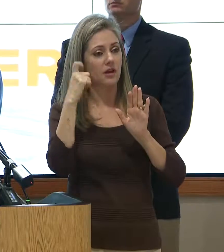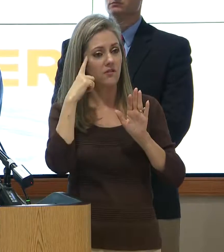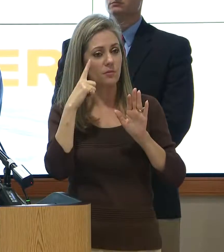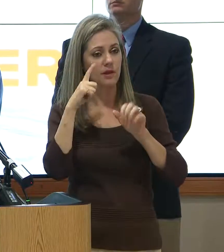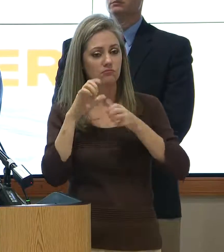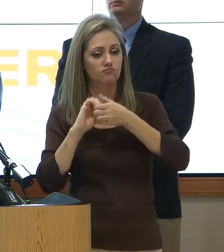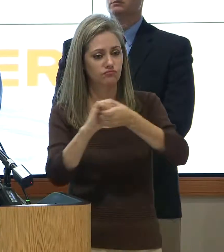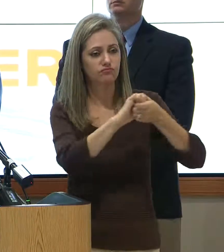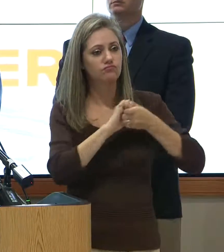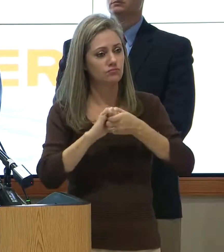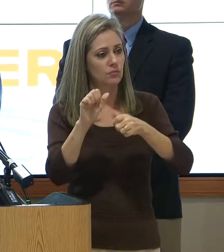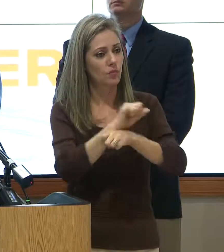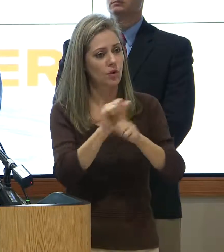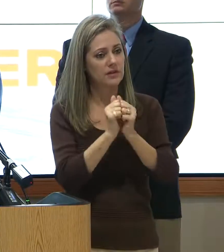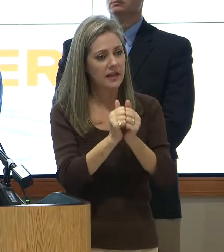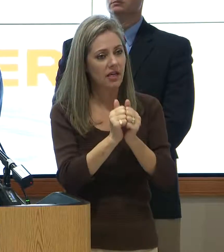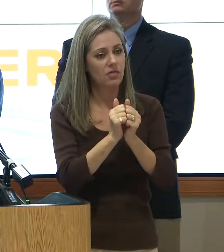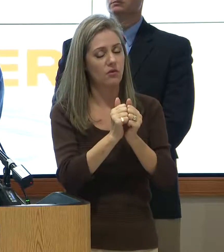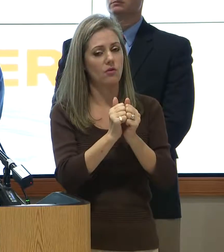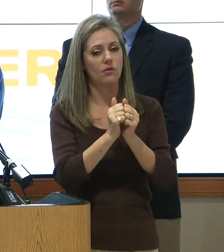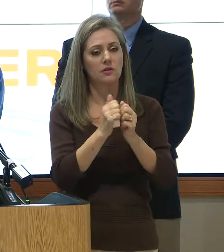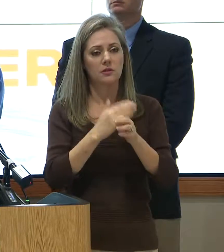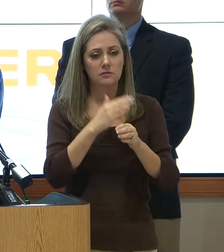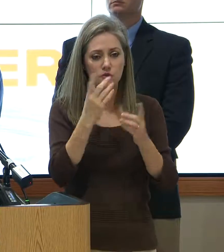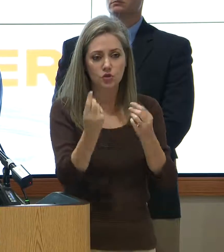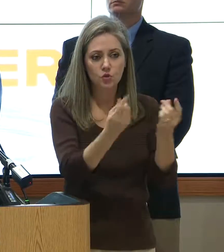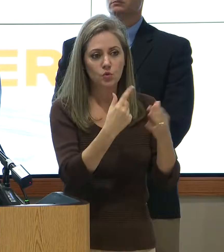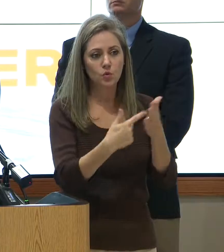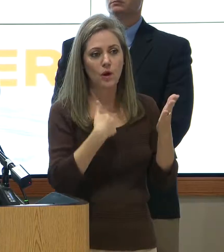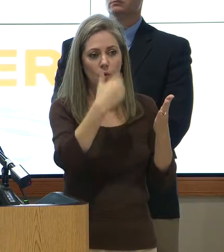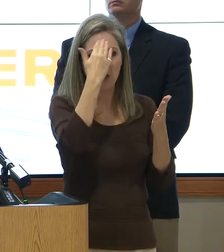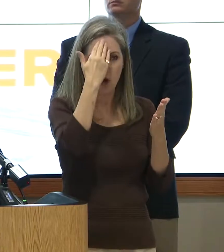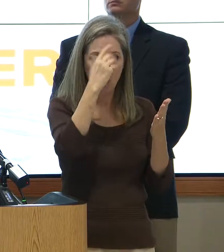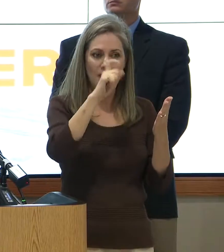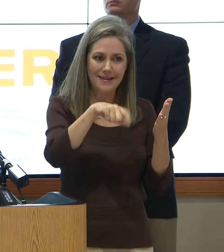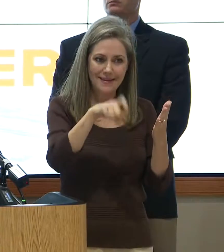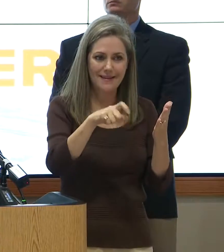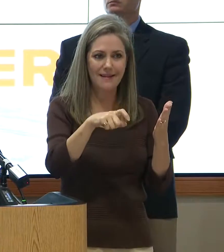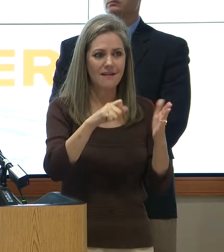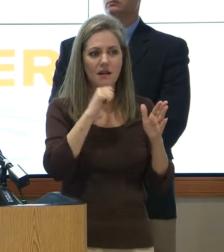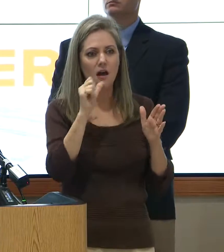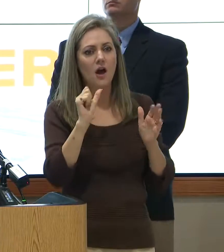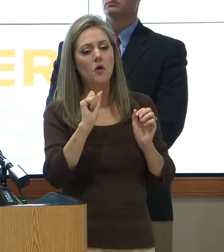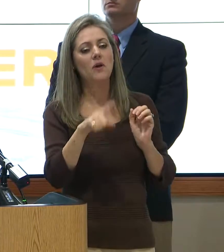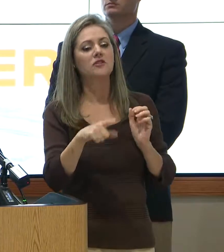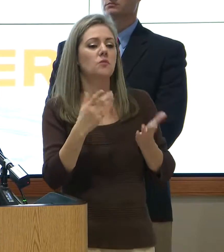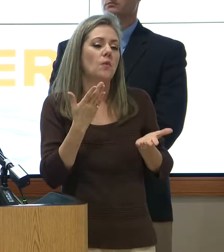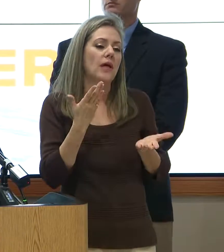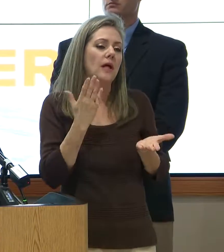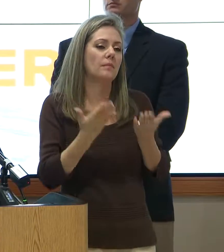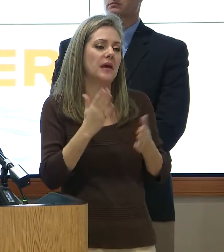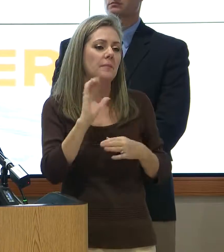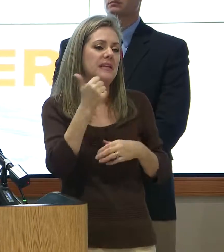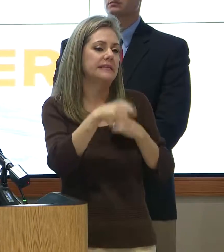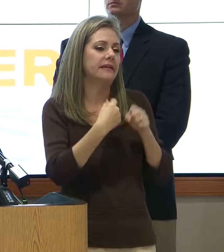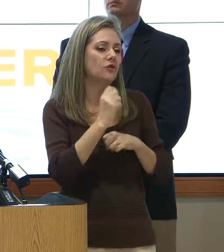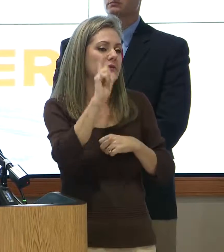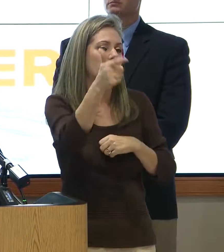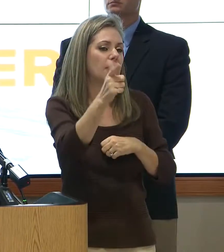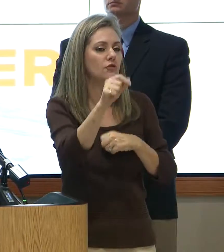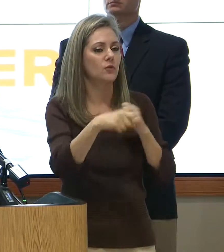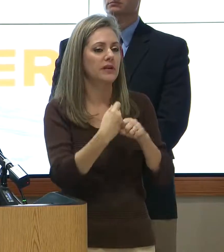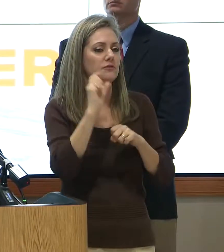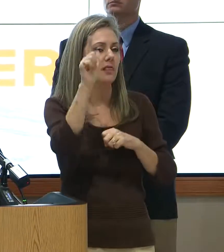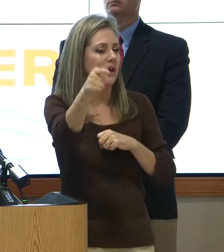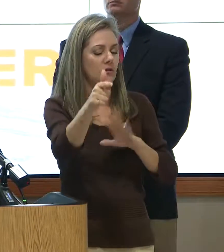do the things that we know need to be done and no longer questioning, well, maybe we'll do it 10 years from now or 20 years from now.